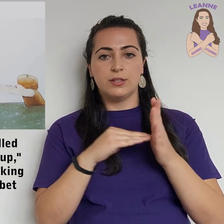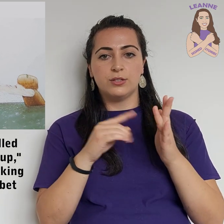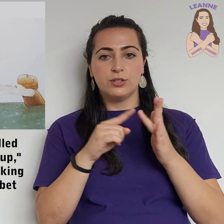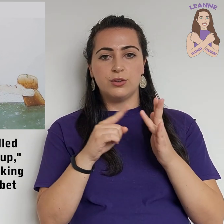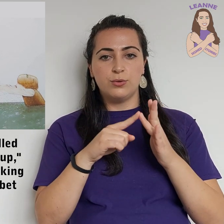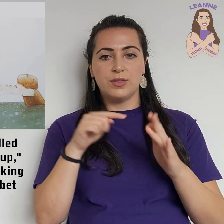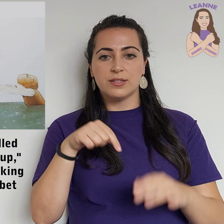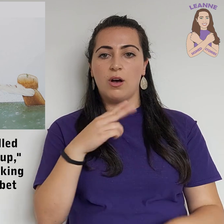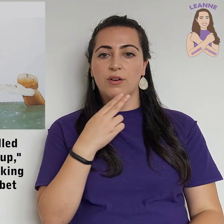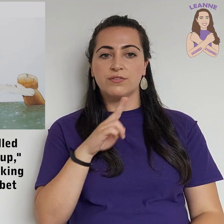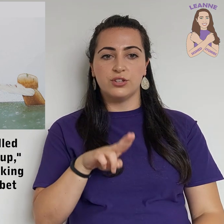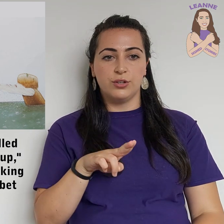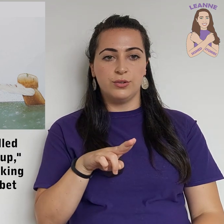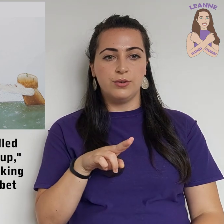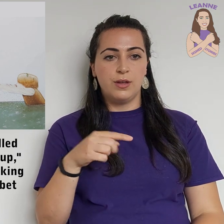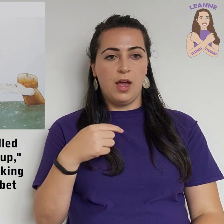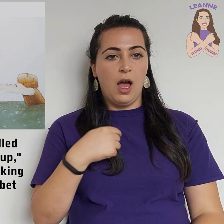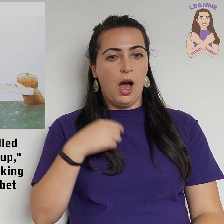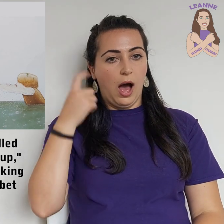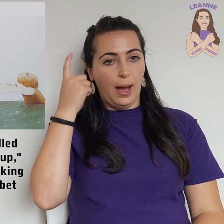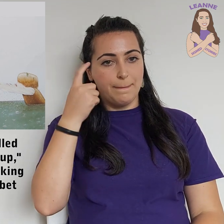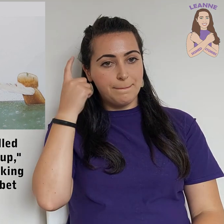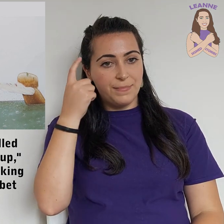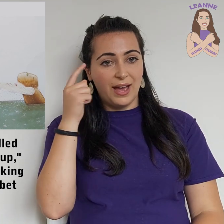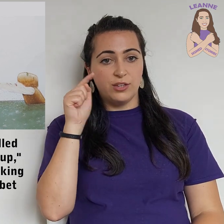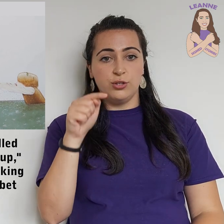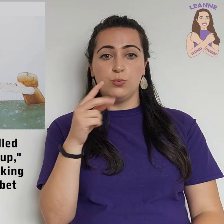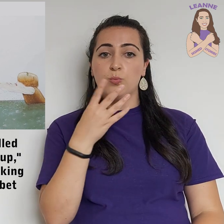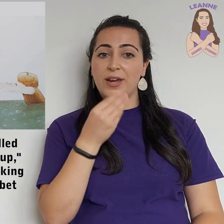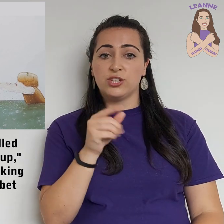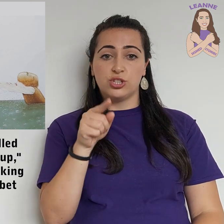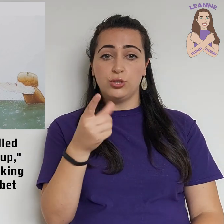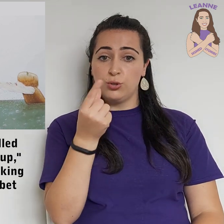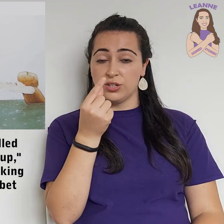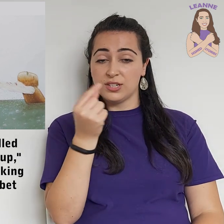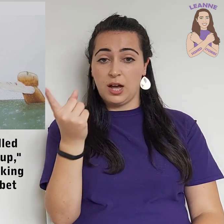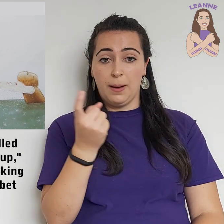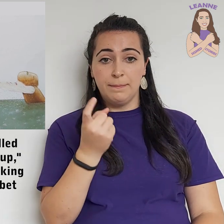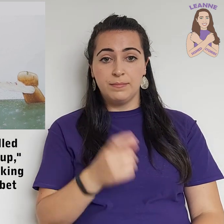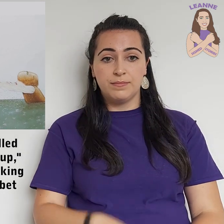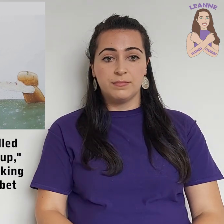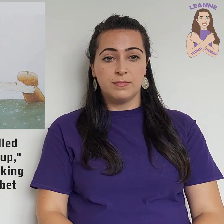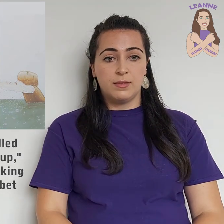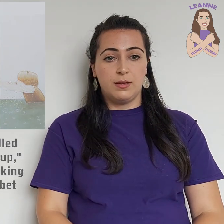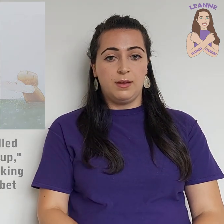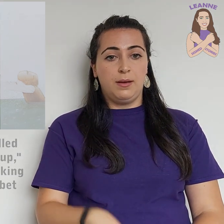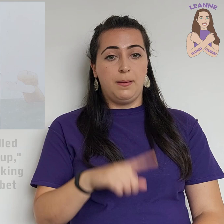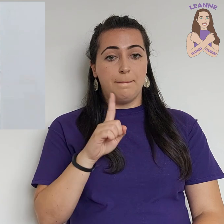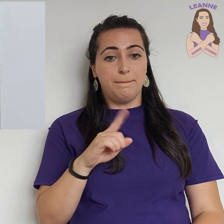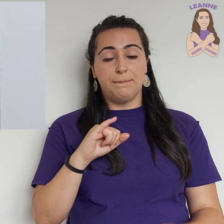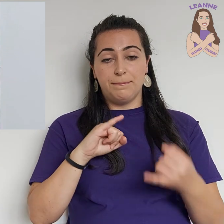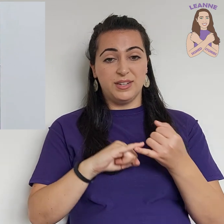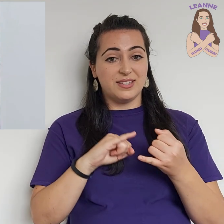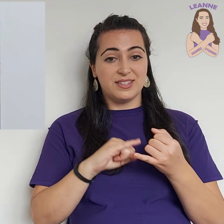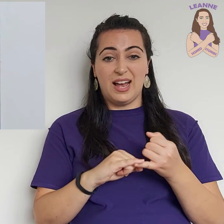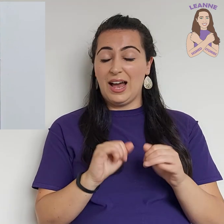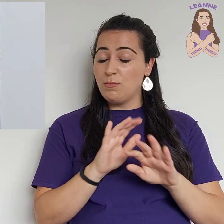the zoo this afternoon. I bet you wish you could come. But Sam